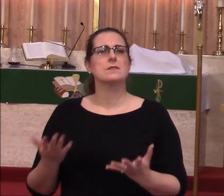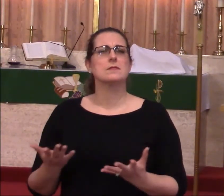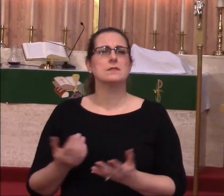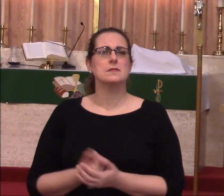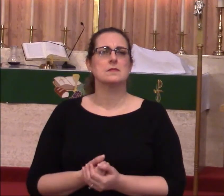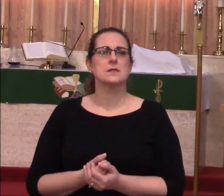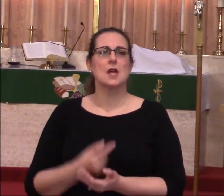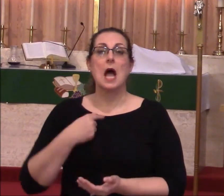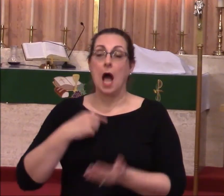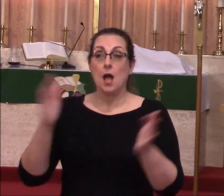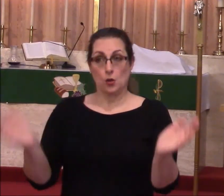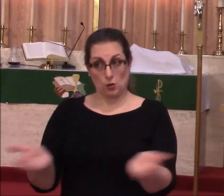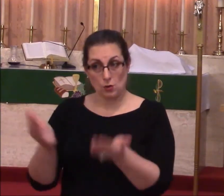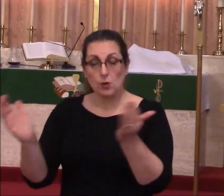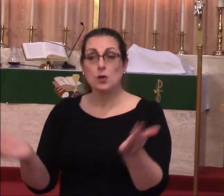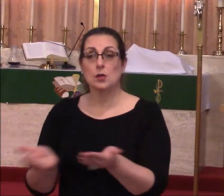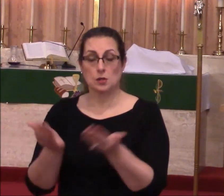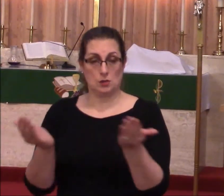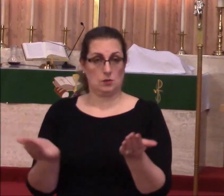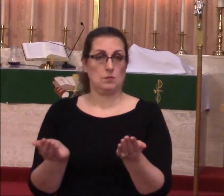I encourage you